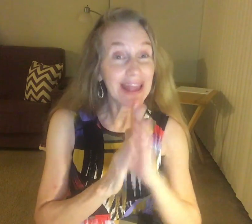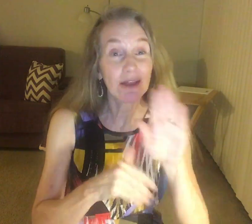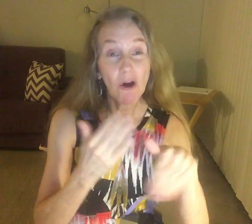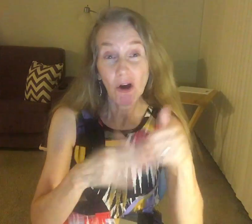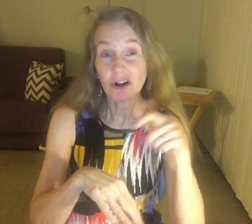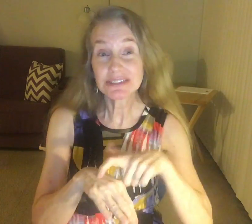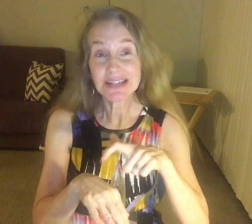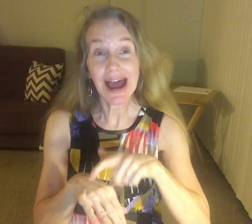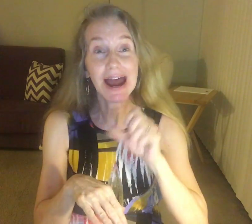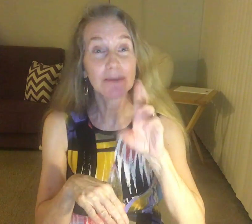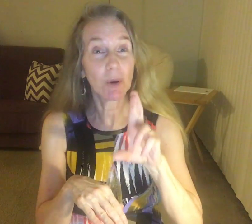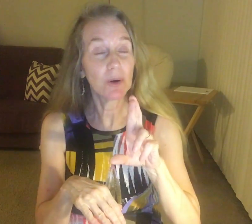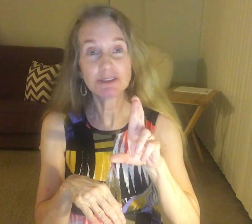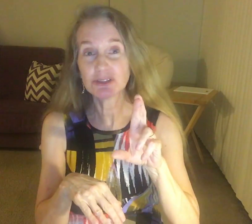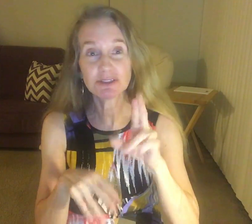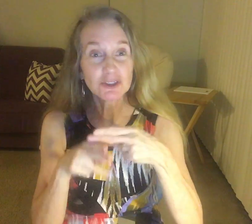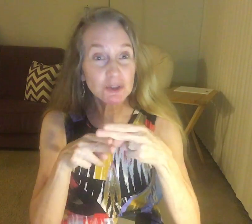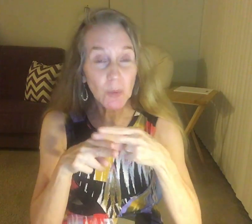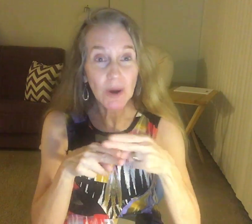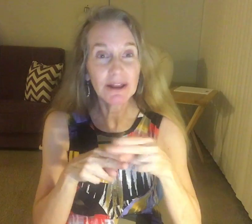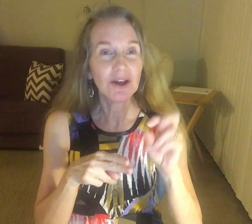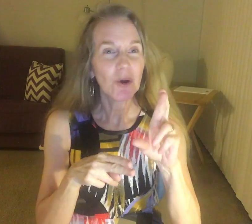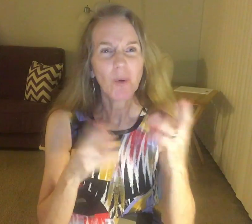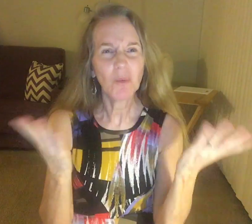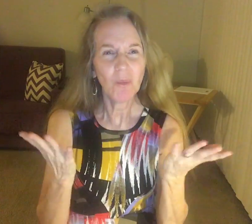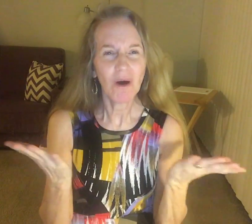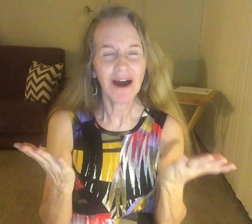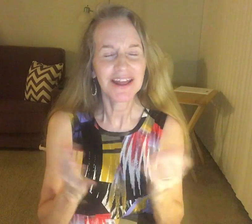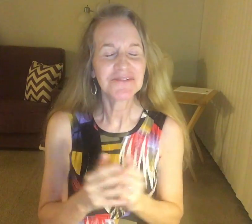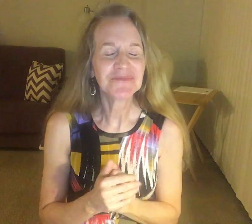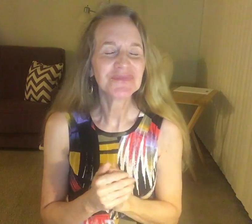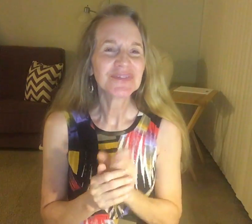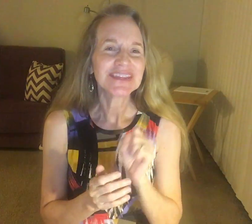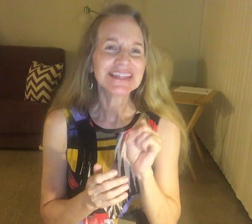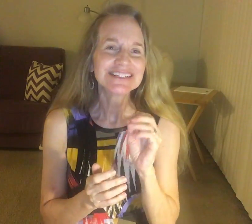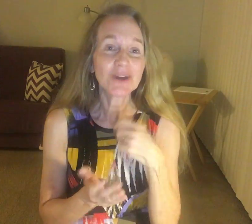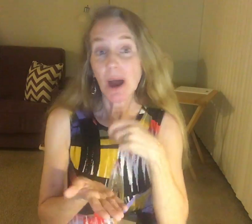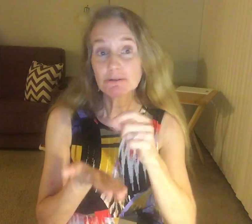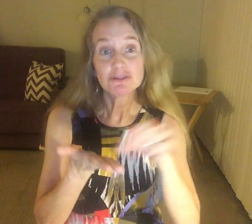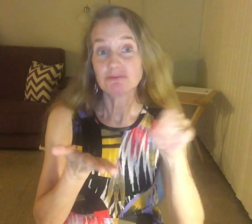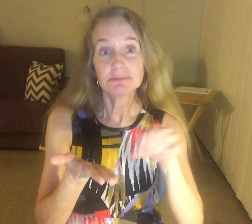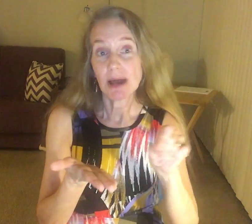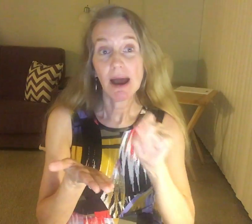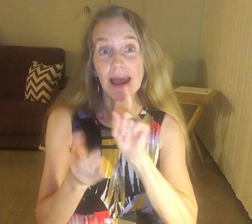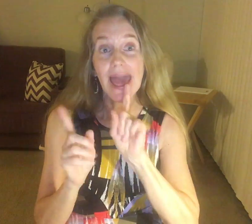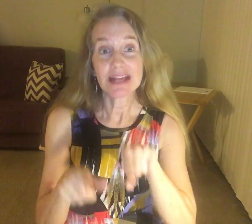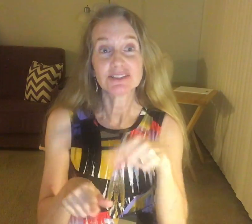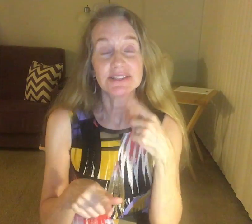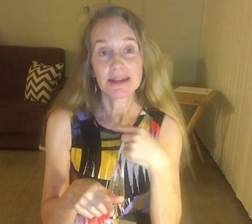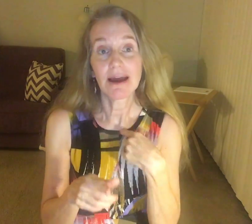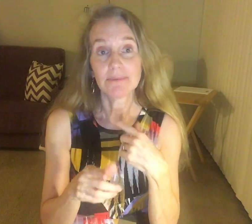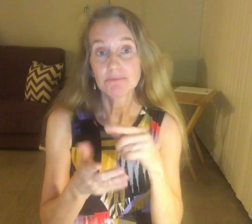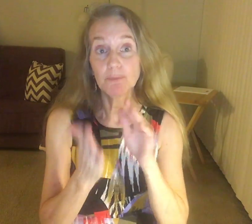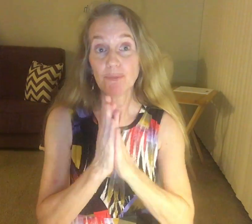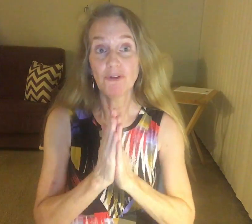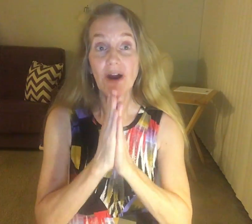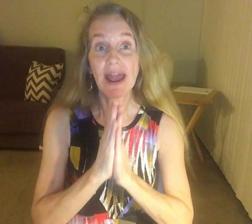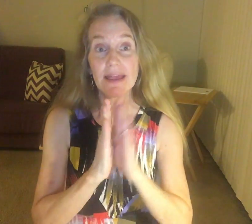all the time. Or to search for life. So, I answered that, playing